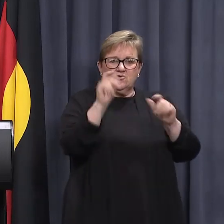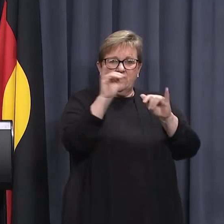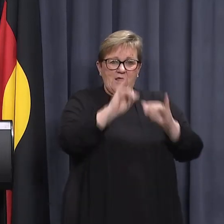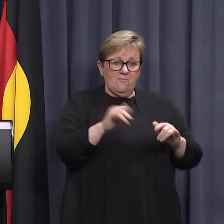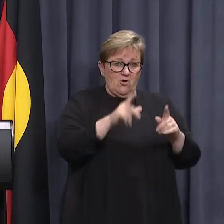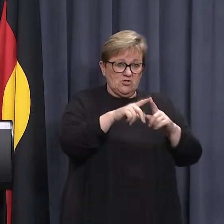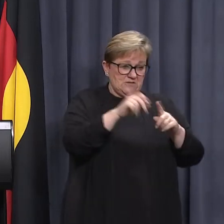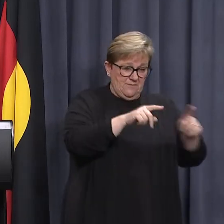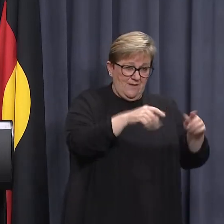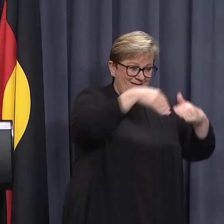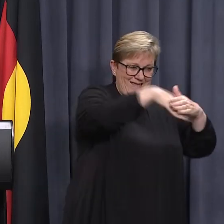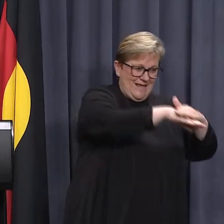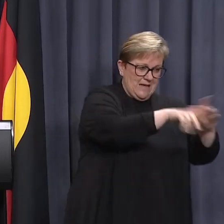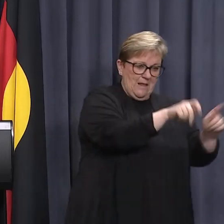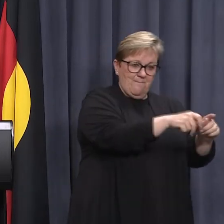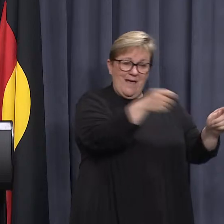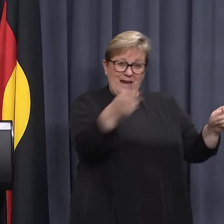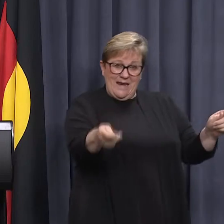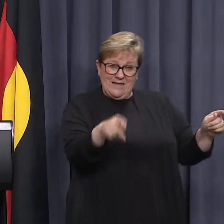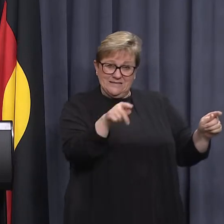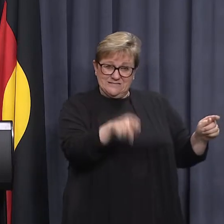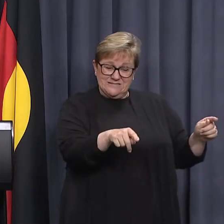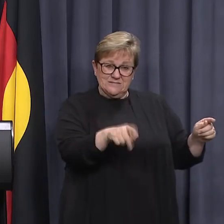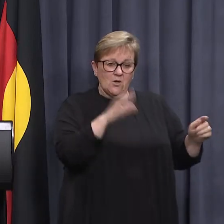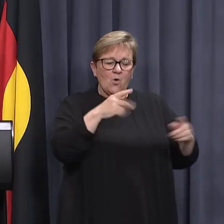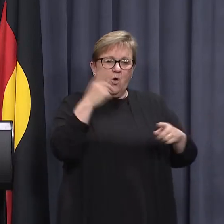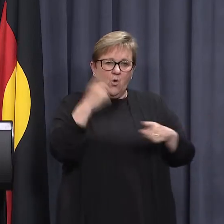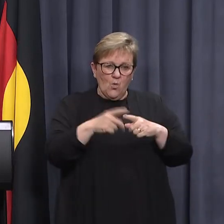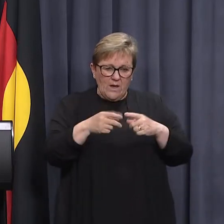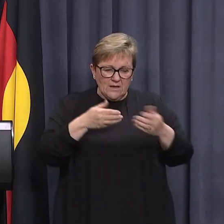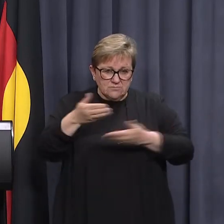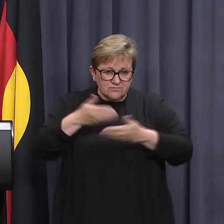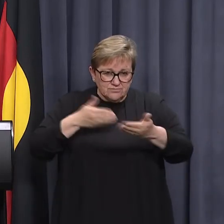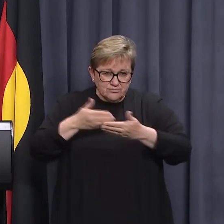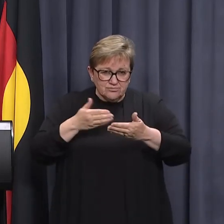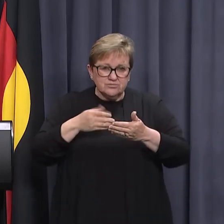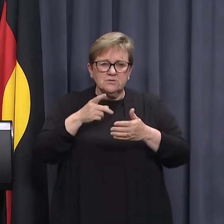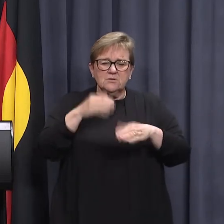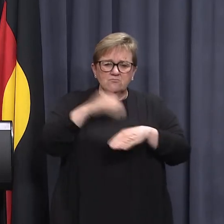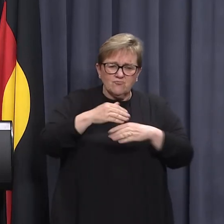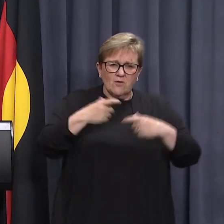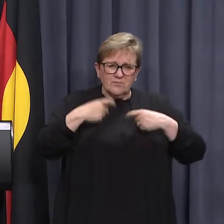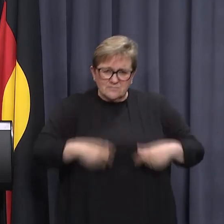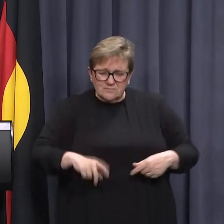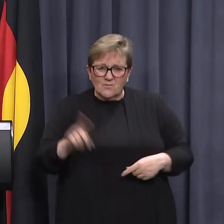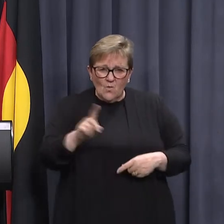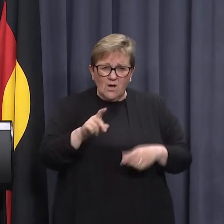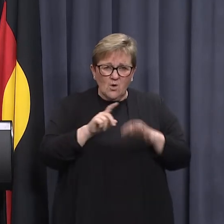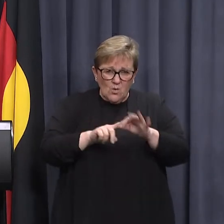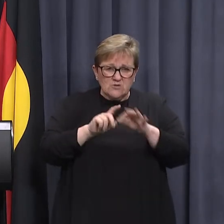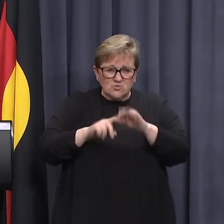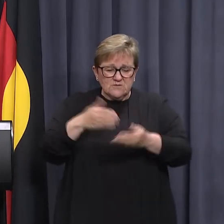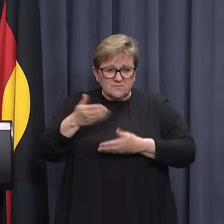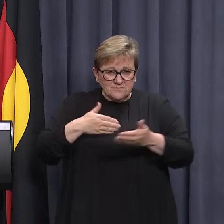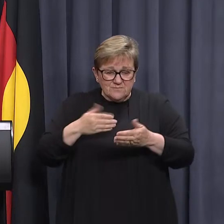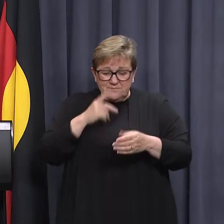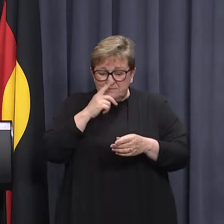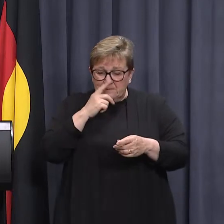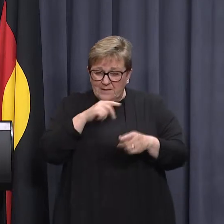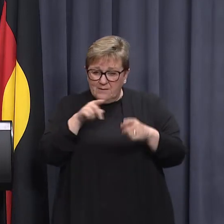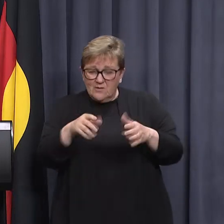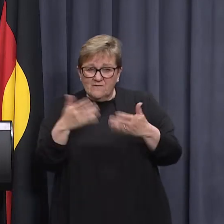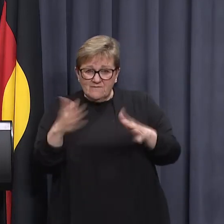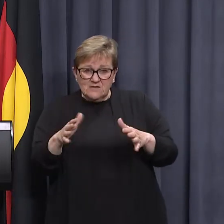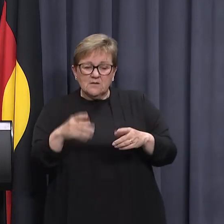So not into it, in it, but next to it. They'll do a quick triage to run through any respiratory issues, and then those patients will be